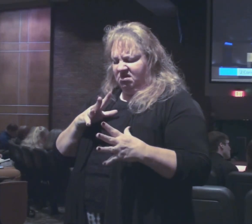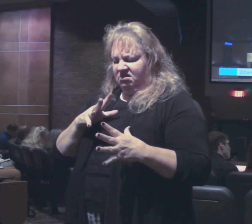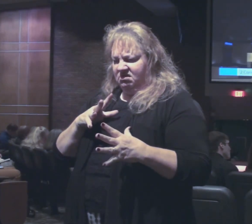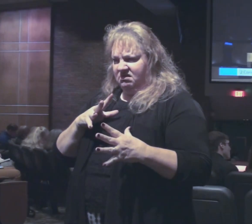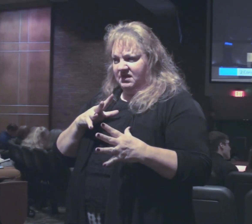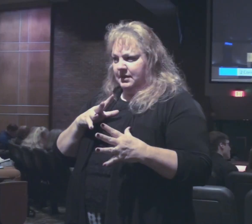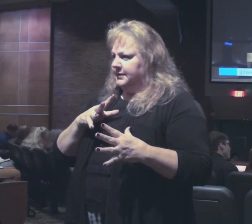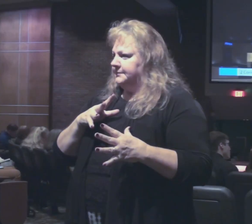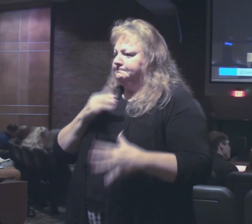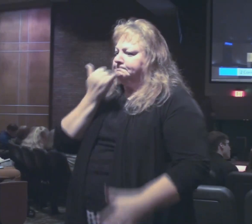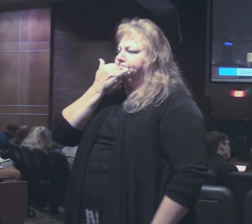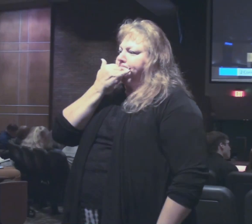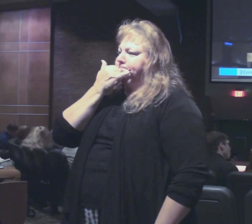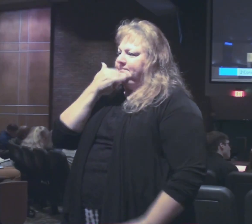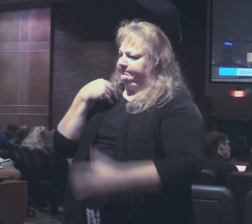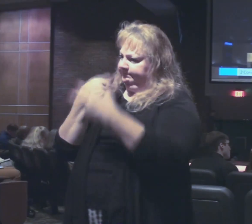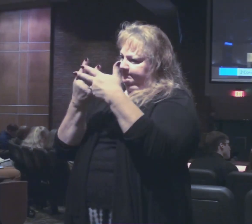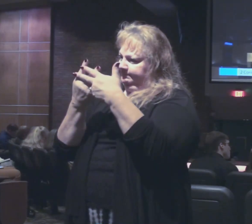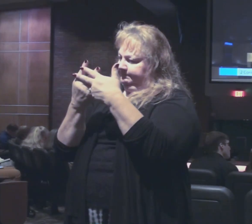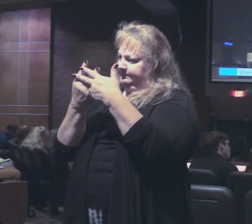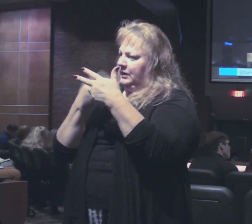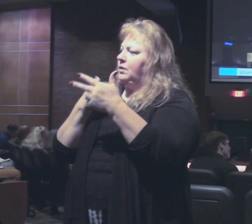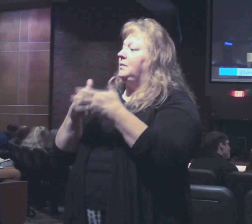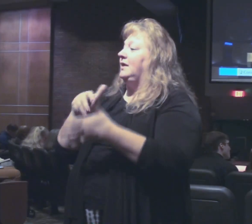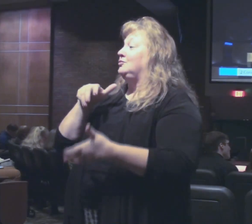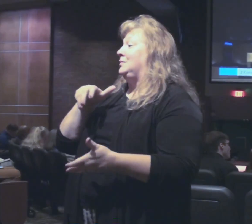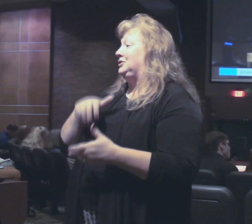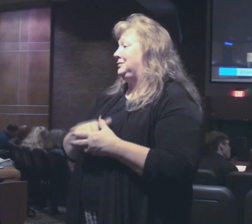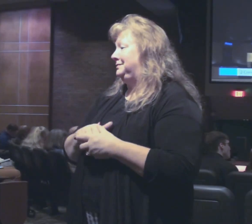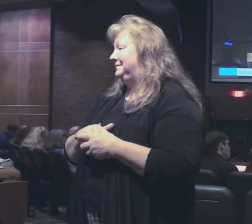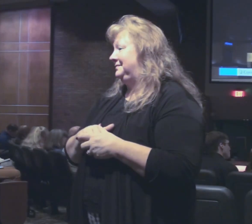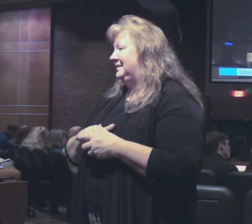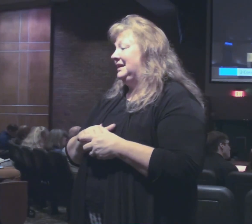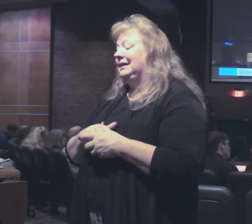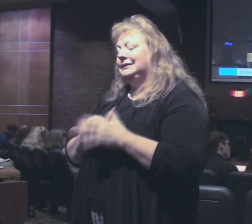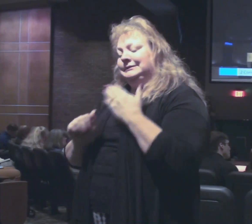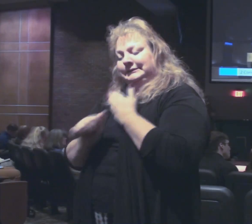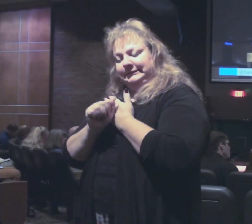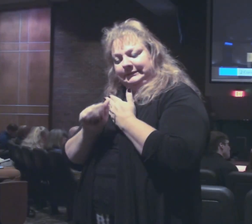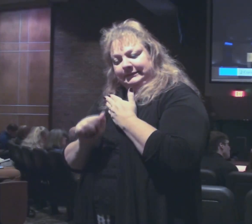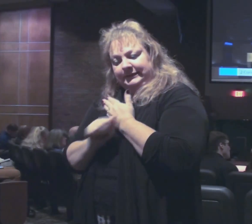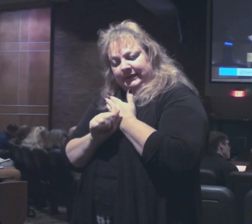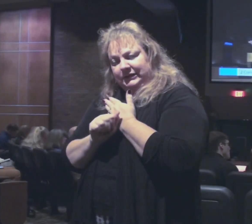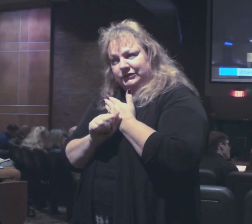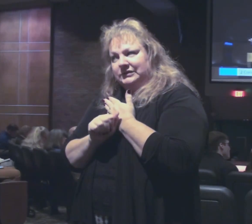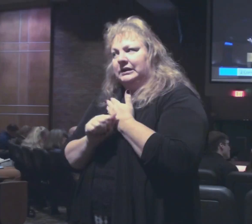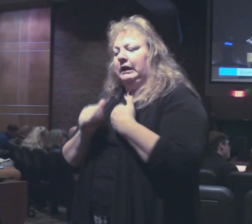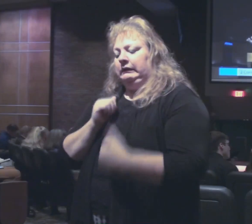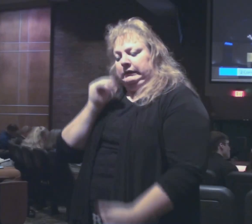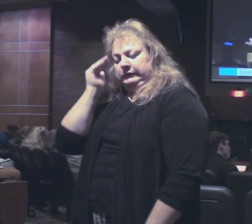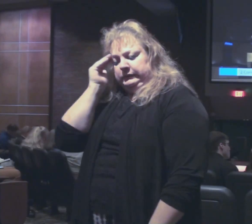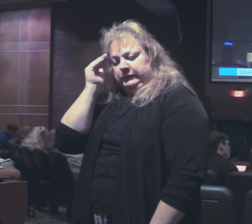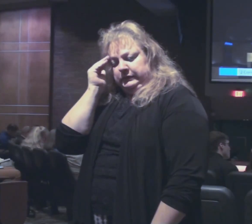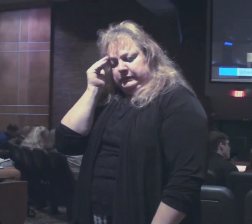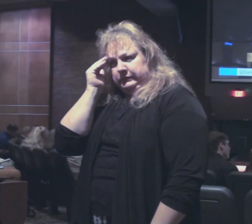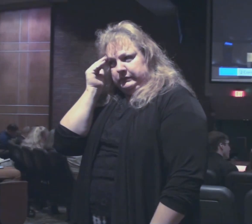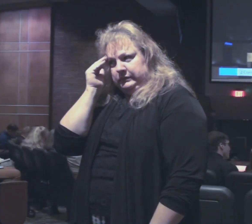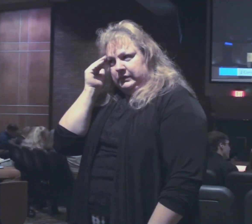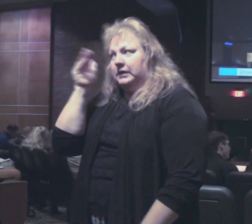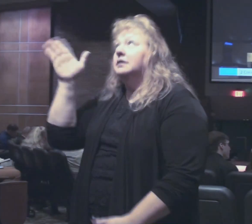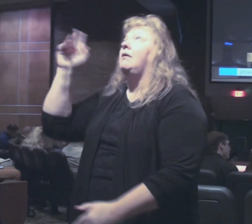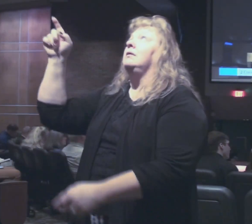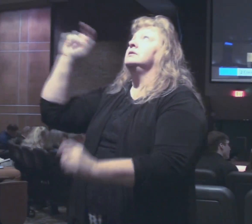and that's the trap of abundance that's a danger we have to be aware of we are prosperous